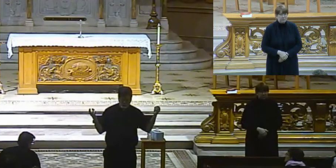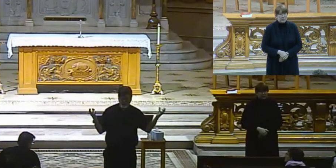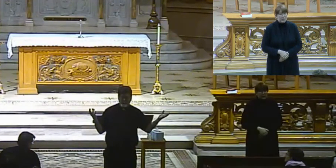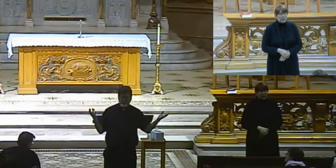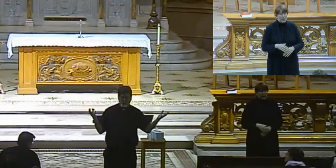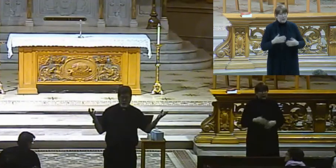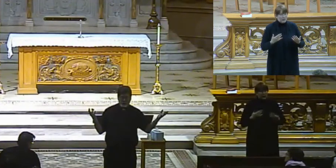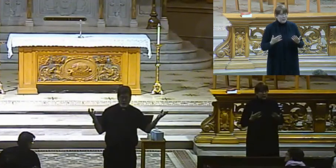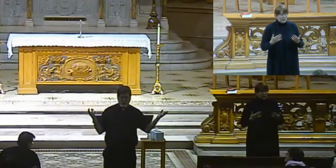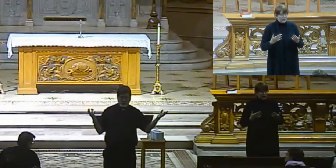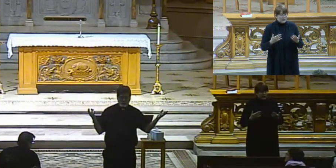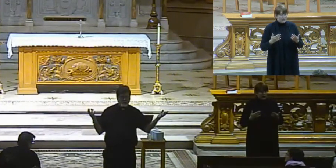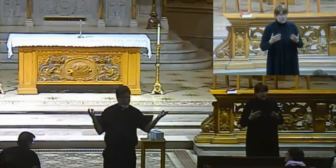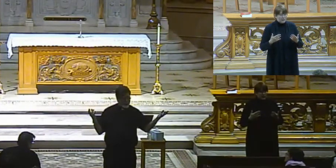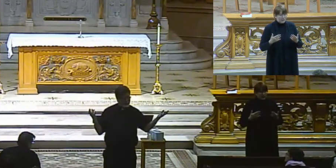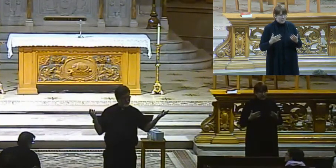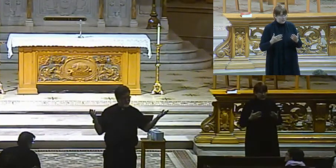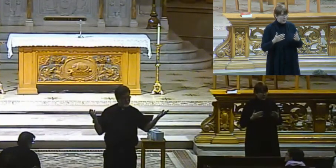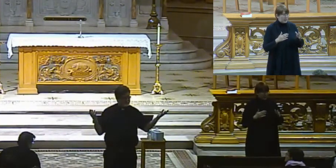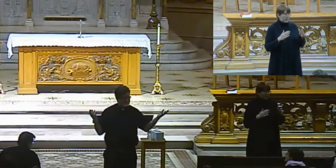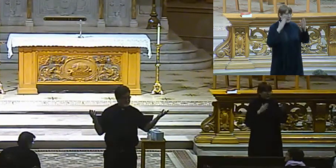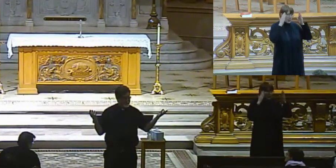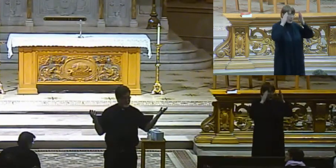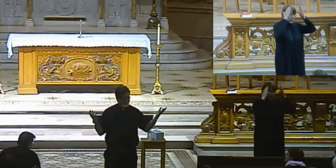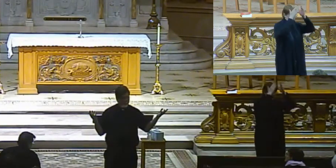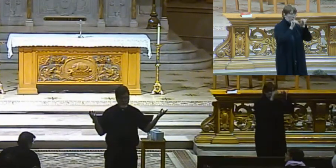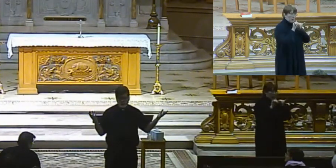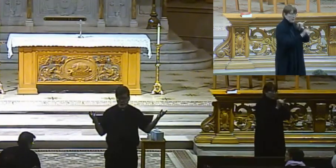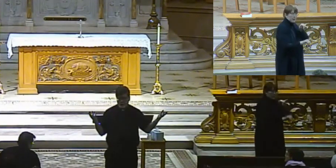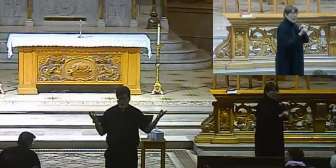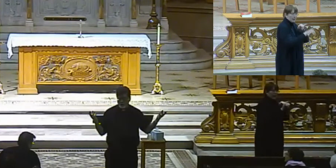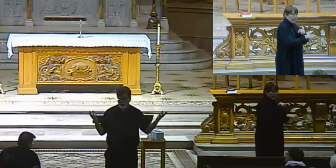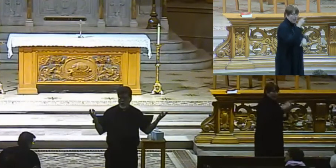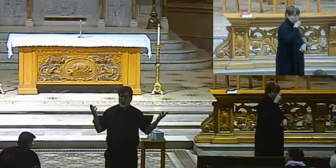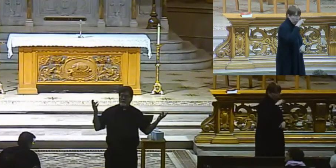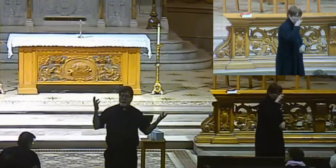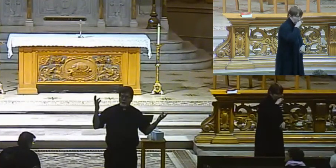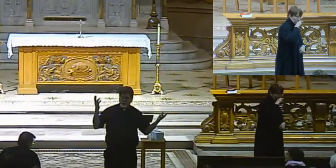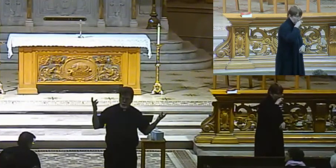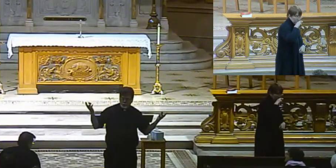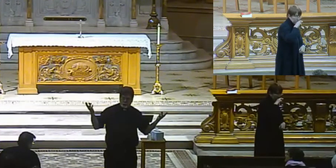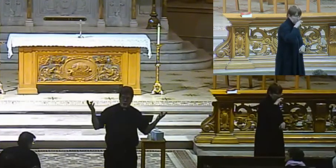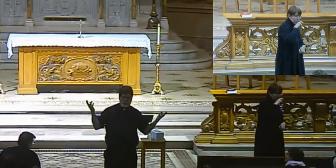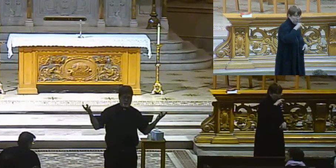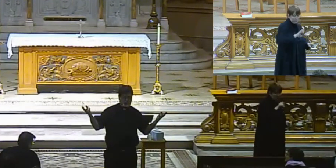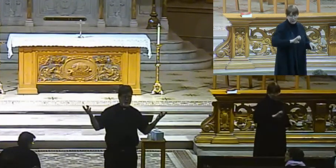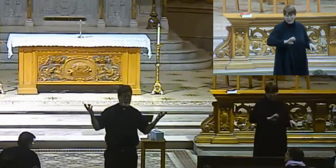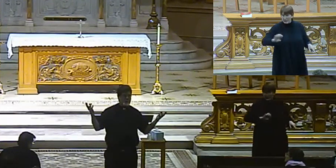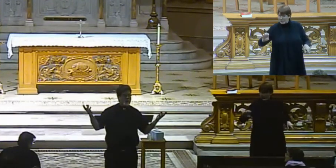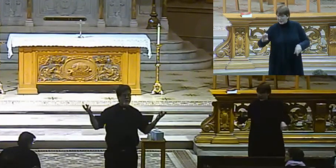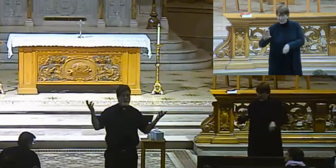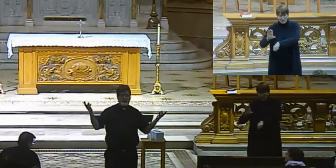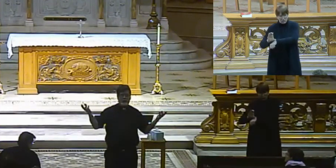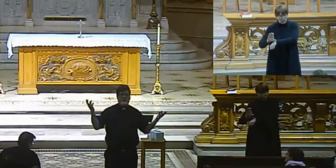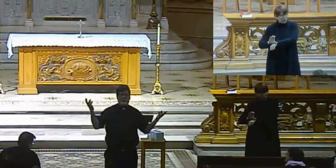The papacy remained in Rome. Papacy remained in Rome. But the eastern church was saying, wait a minute, the emperor